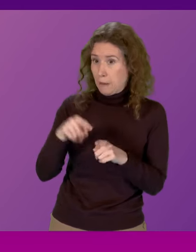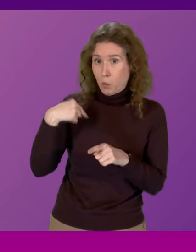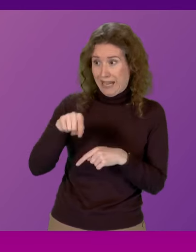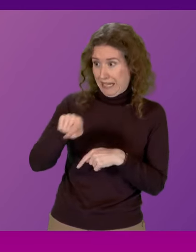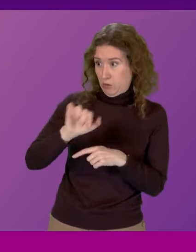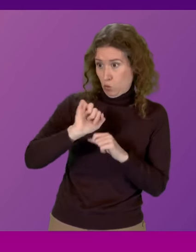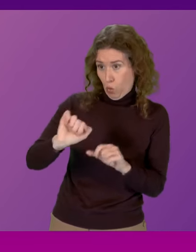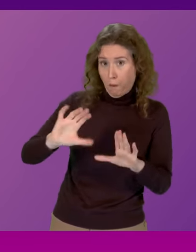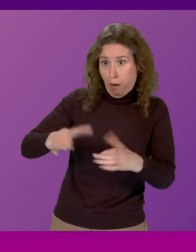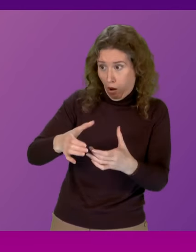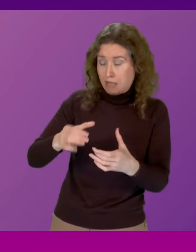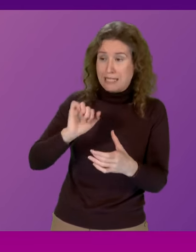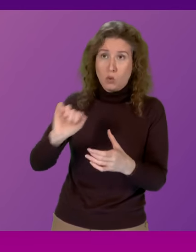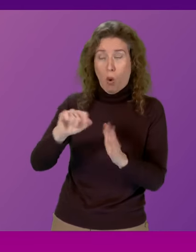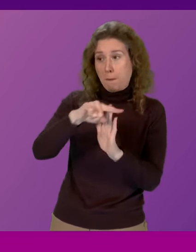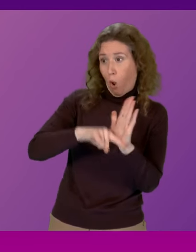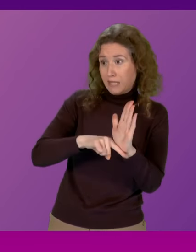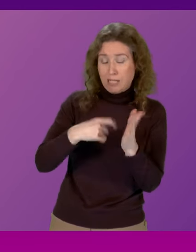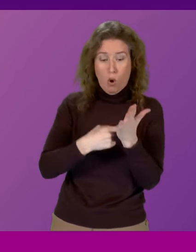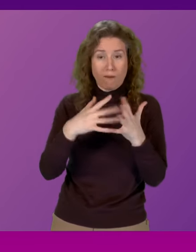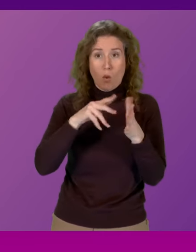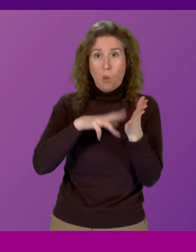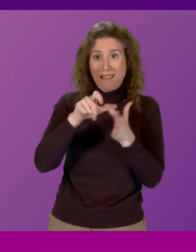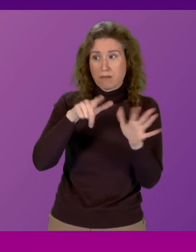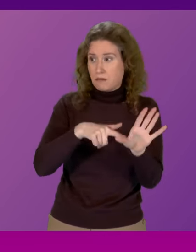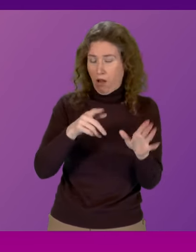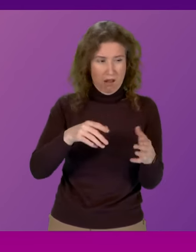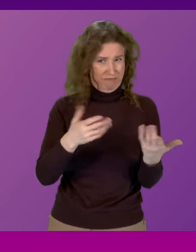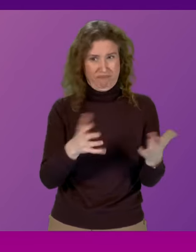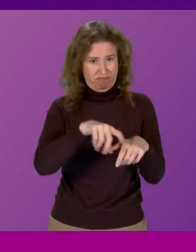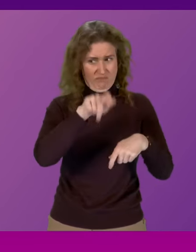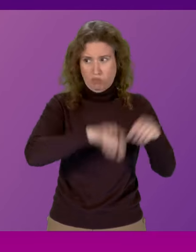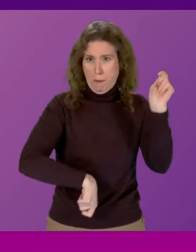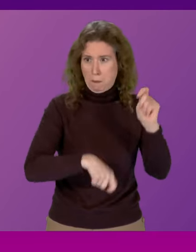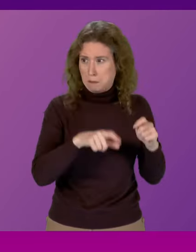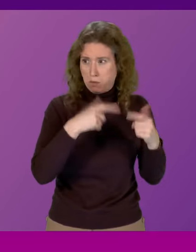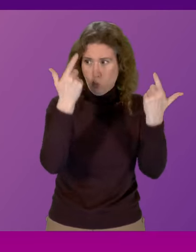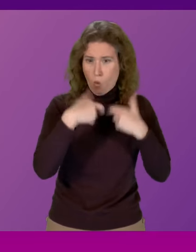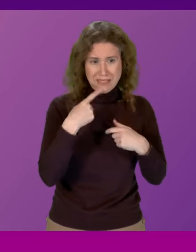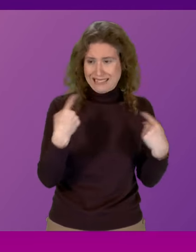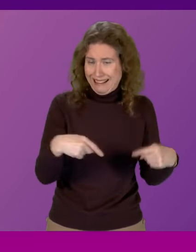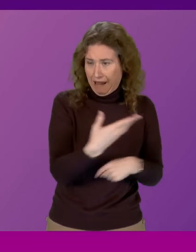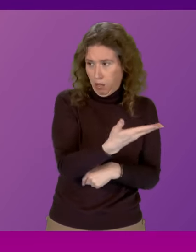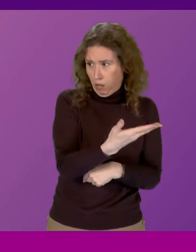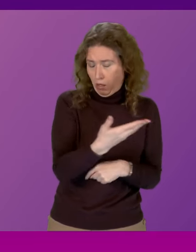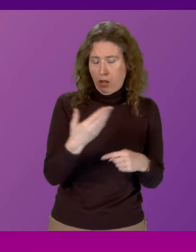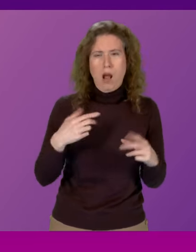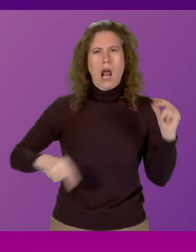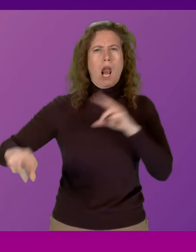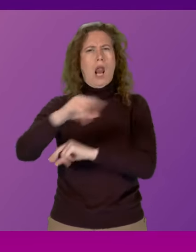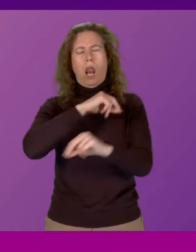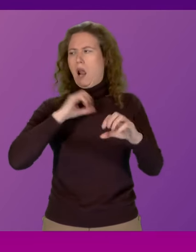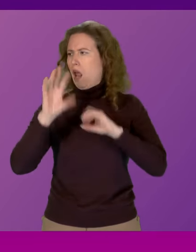party, their flagship policy in Rwanda was torn to pieces by the Supreme Court. First